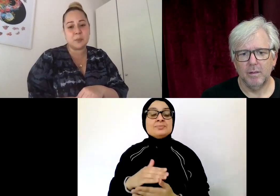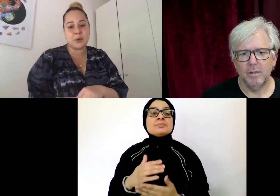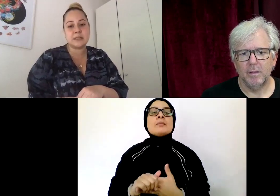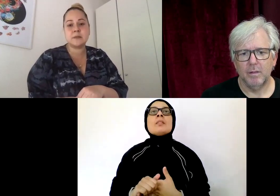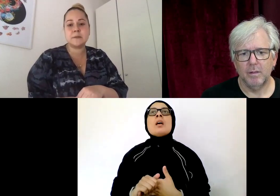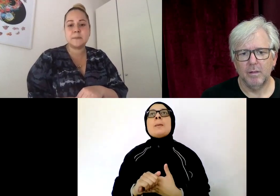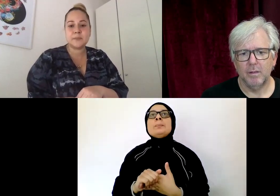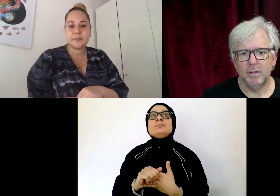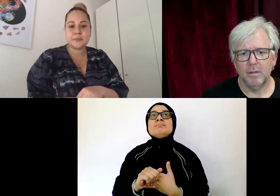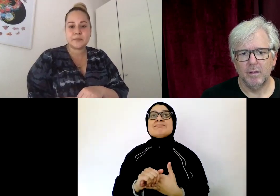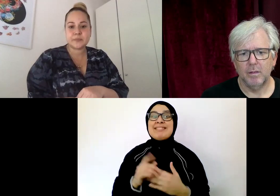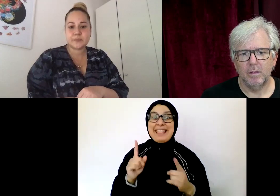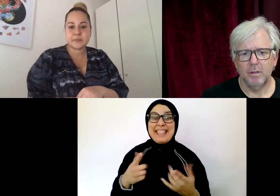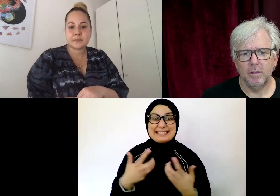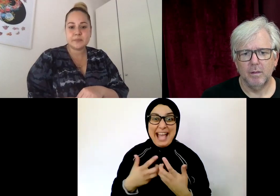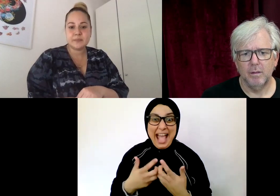self-employed.